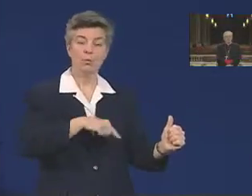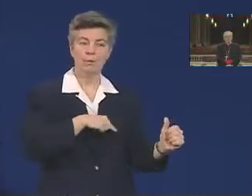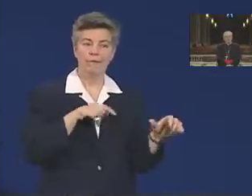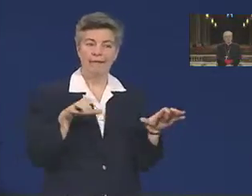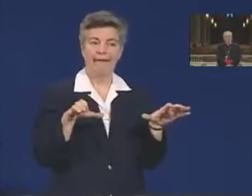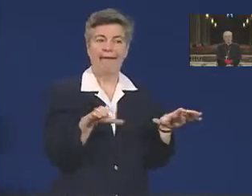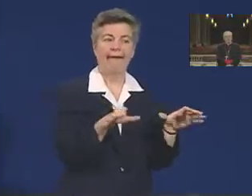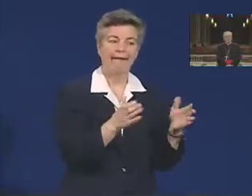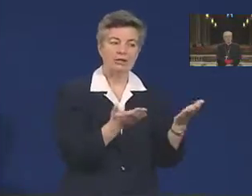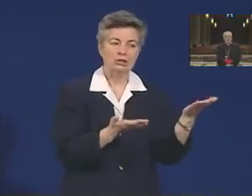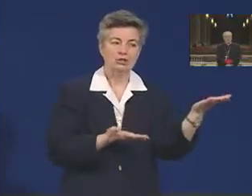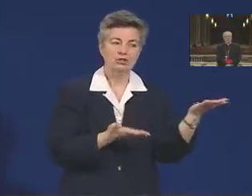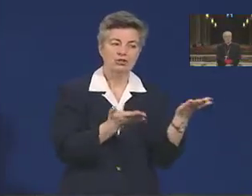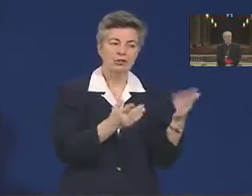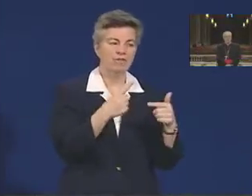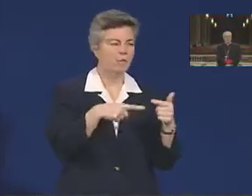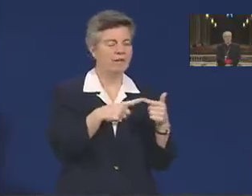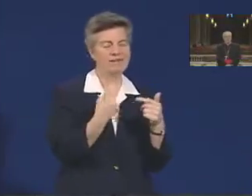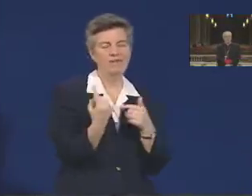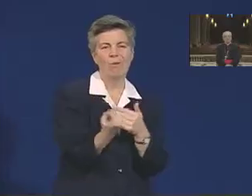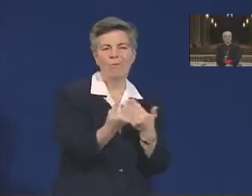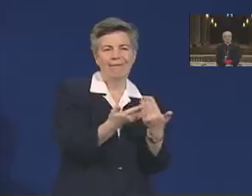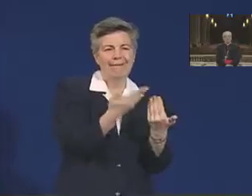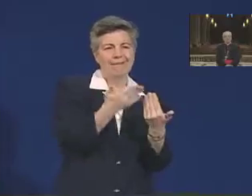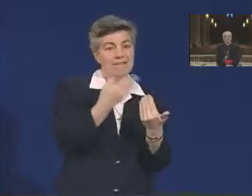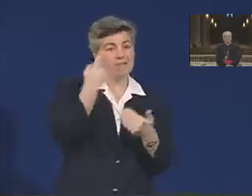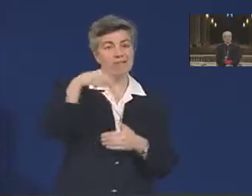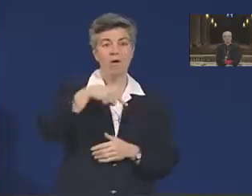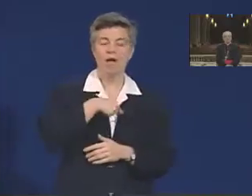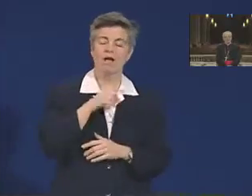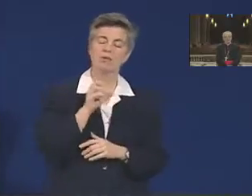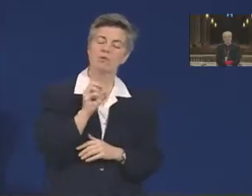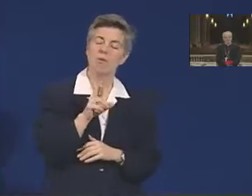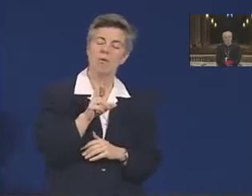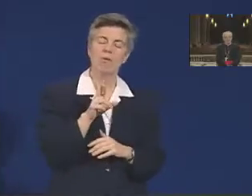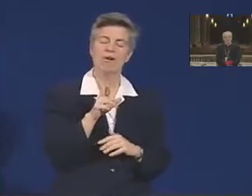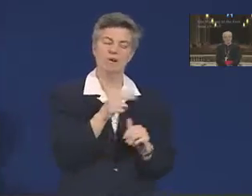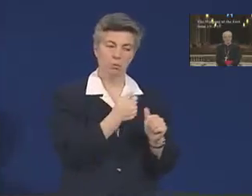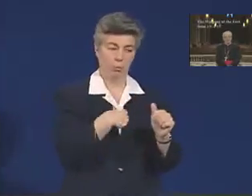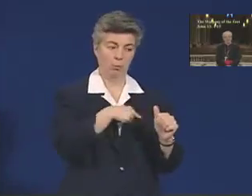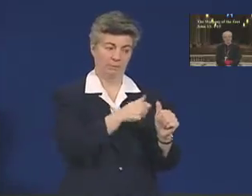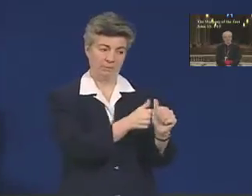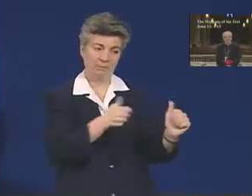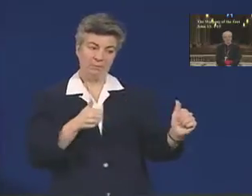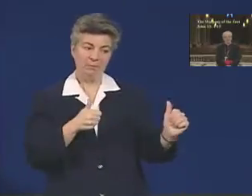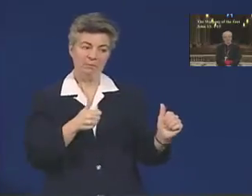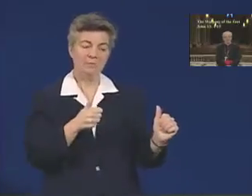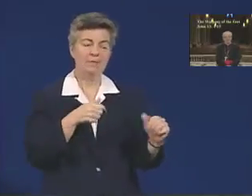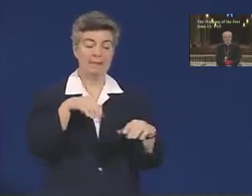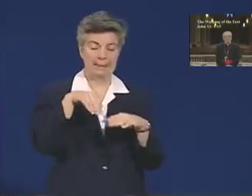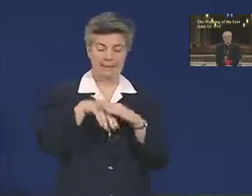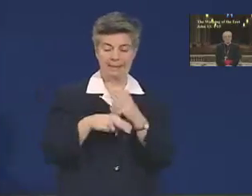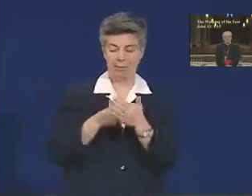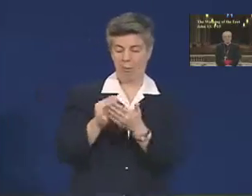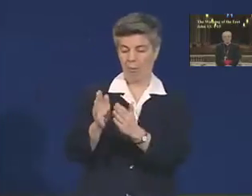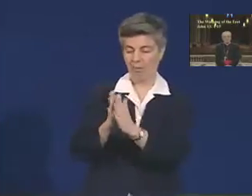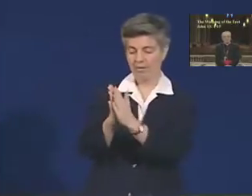service that is easiest or most appealing to us? The Gospel of St. John, which the Church proclaims at the evening